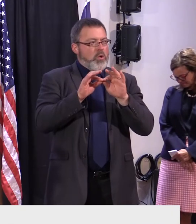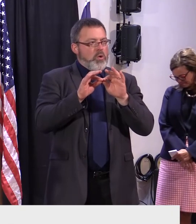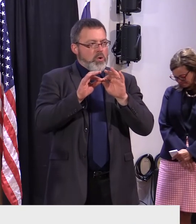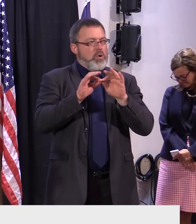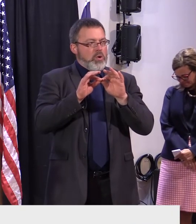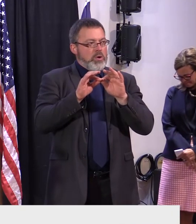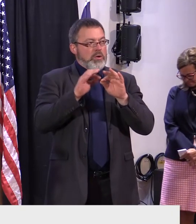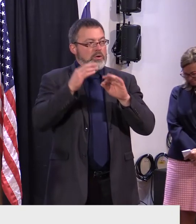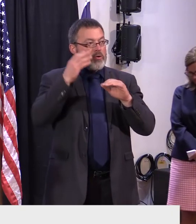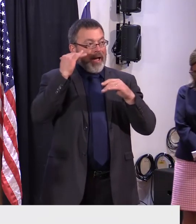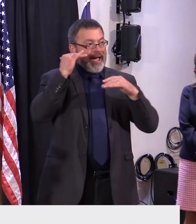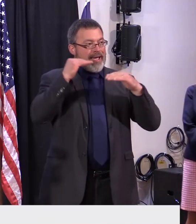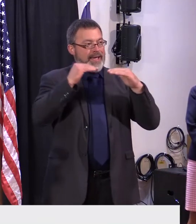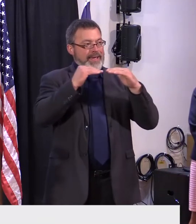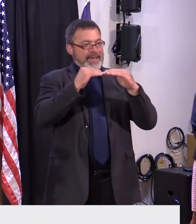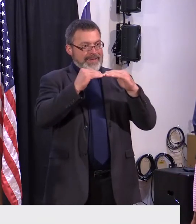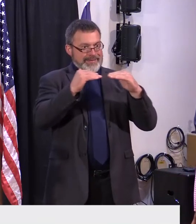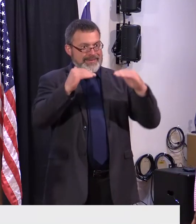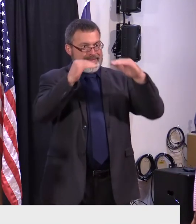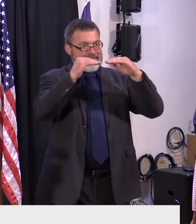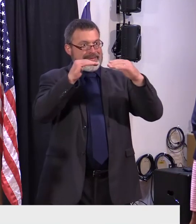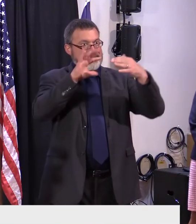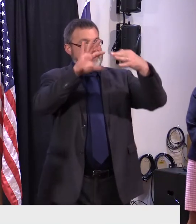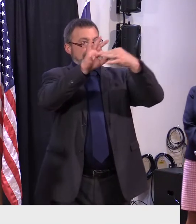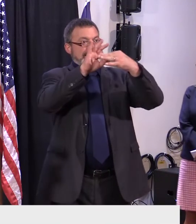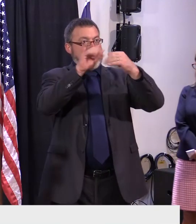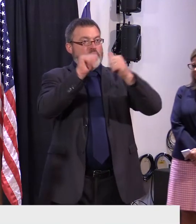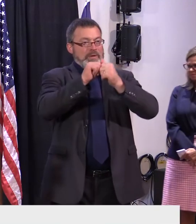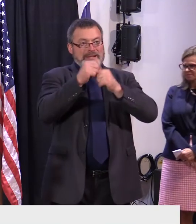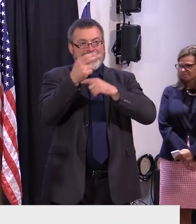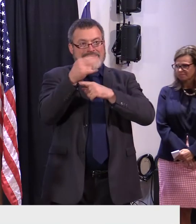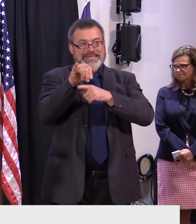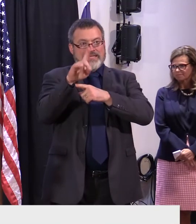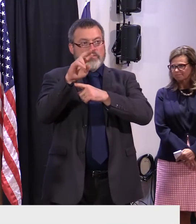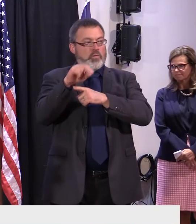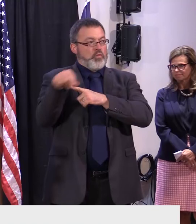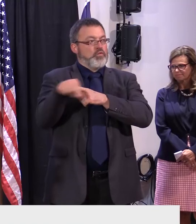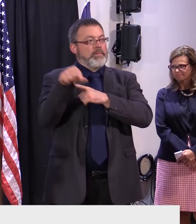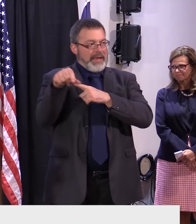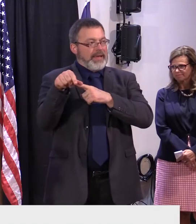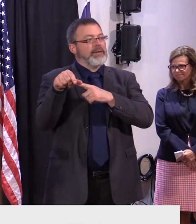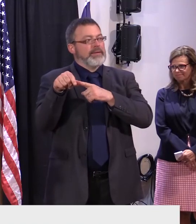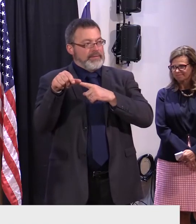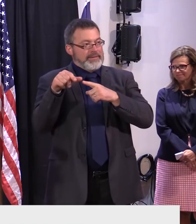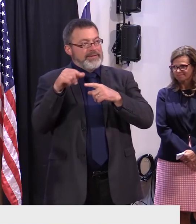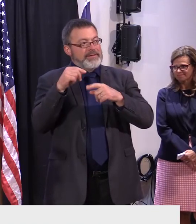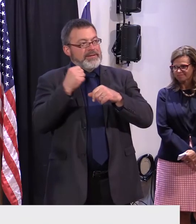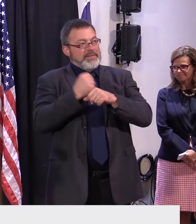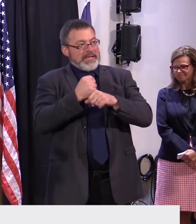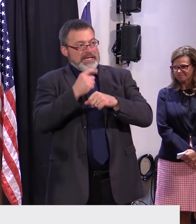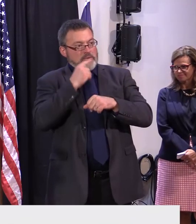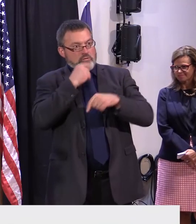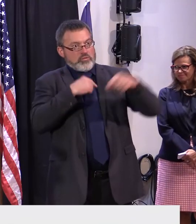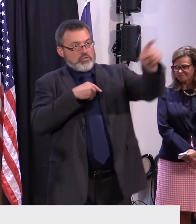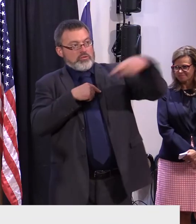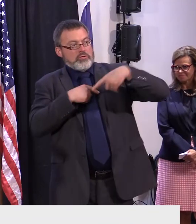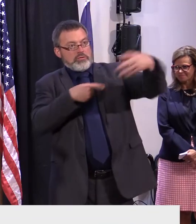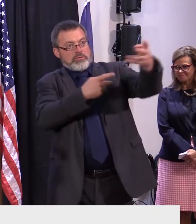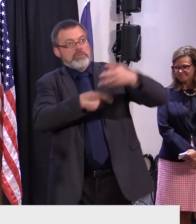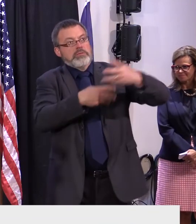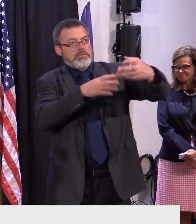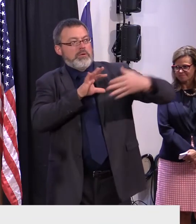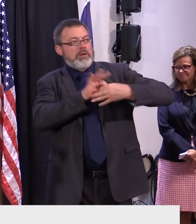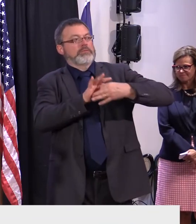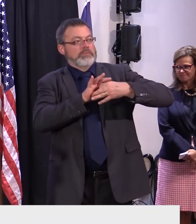hydro quebec and talk about making sure that we're we still have a good relationship with them and we've had it for